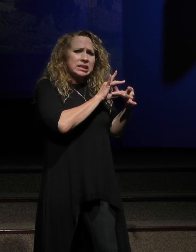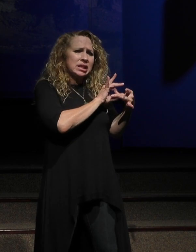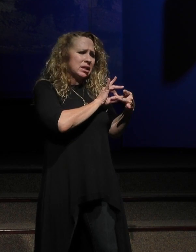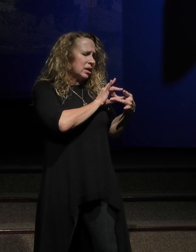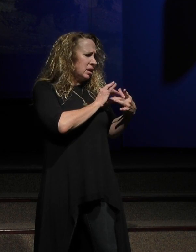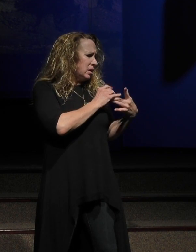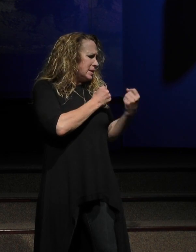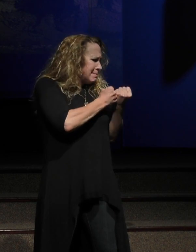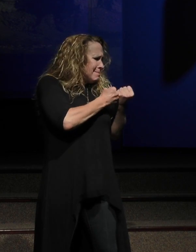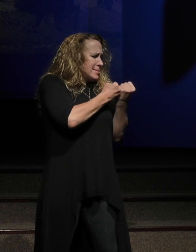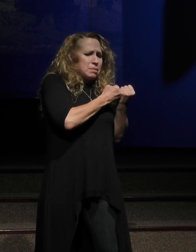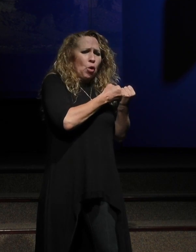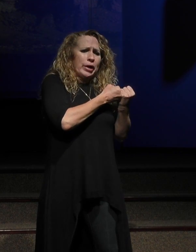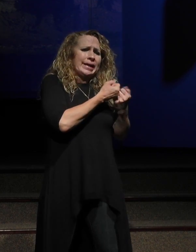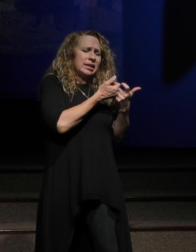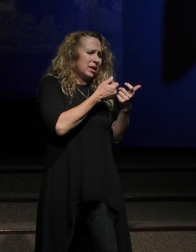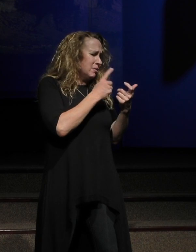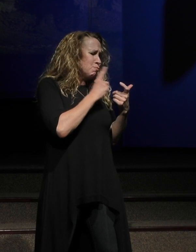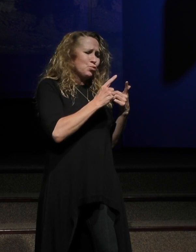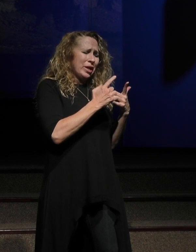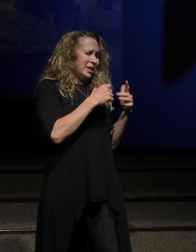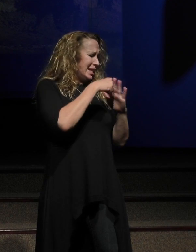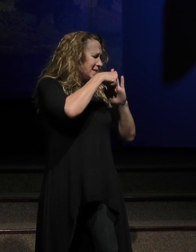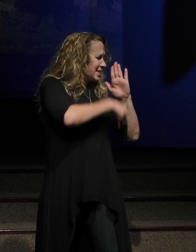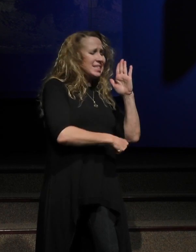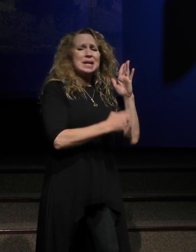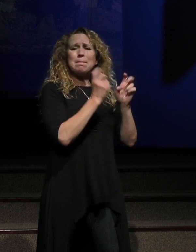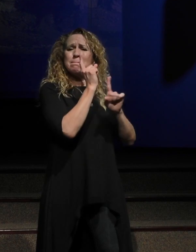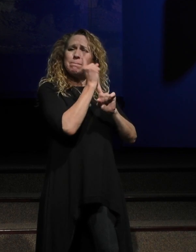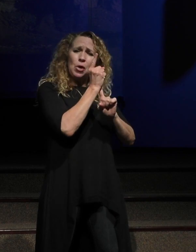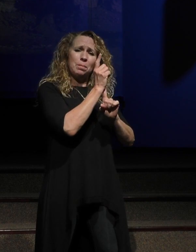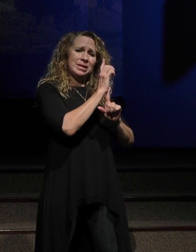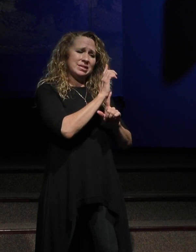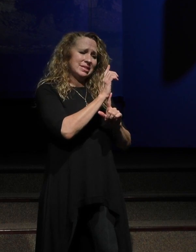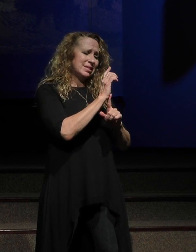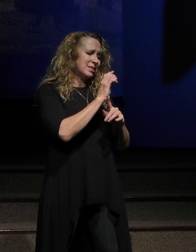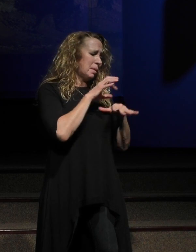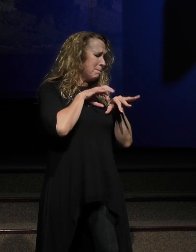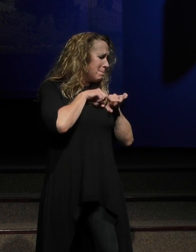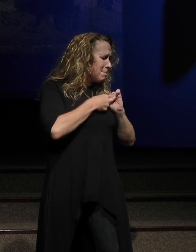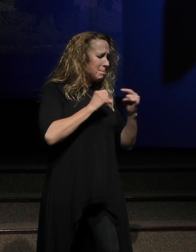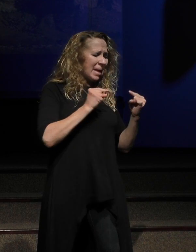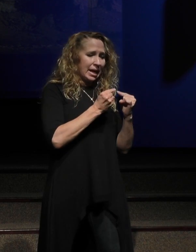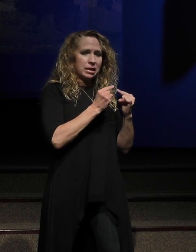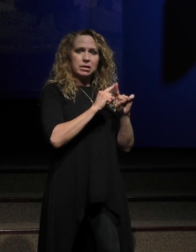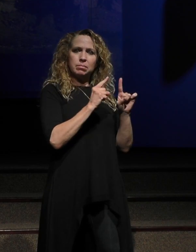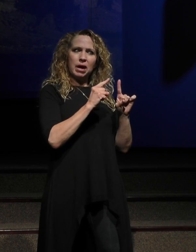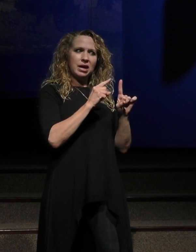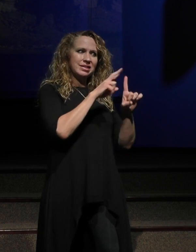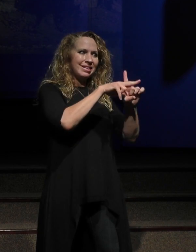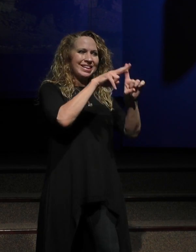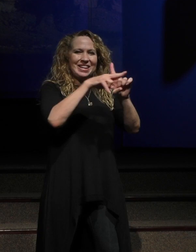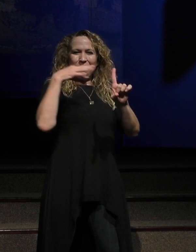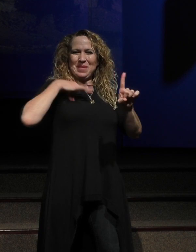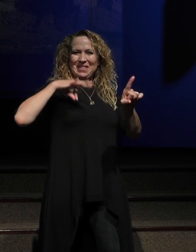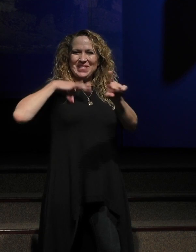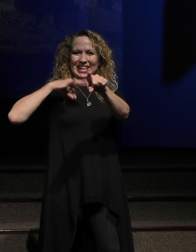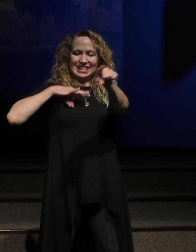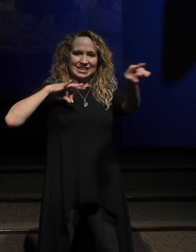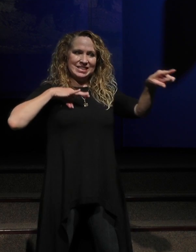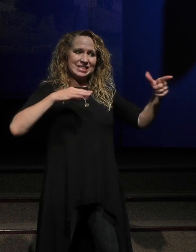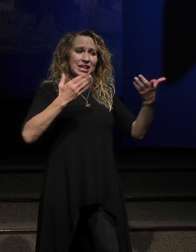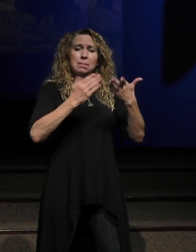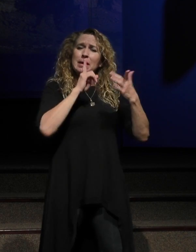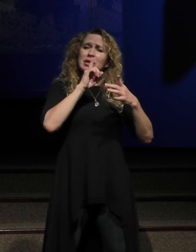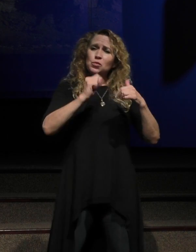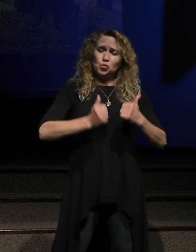in the deepest, rawest moments of one's life that it benefits everybody. That maybe real life